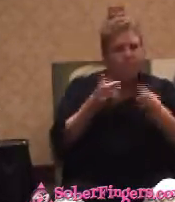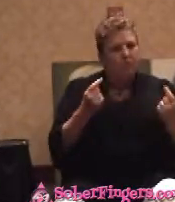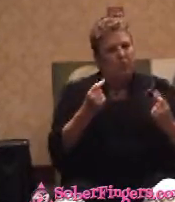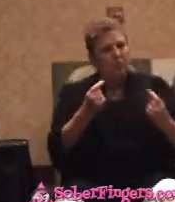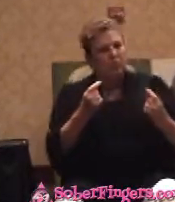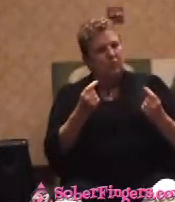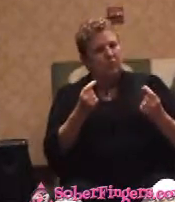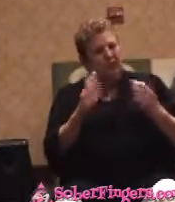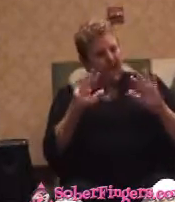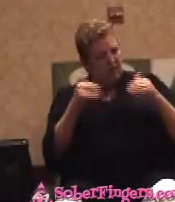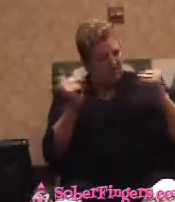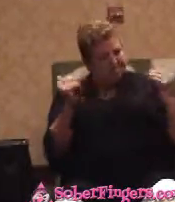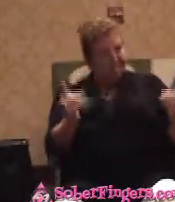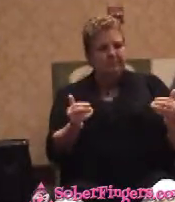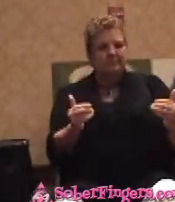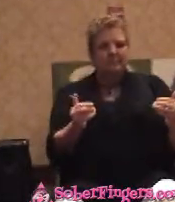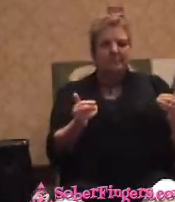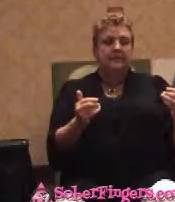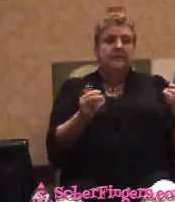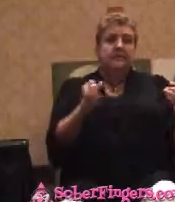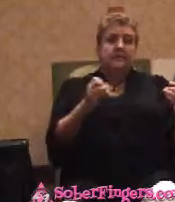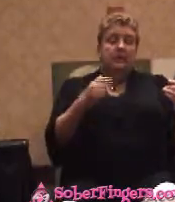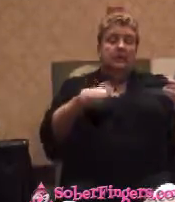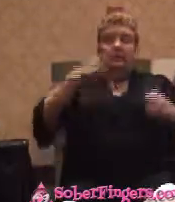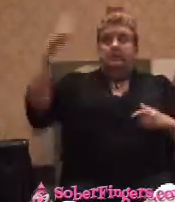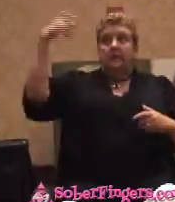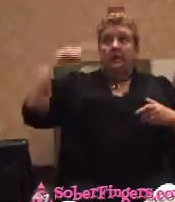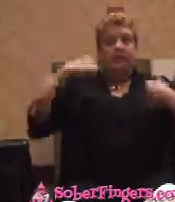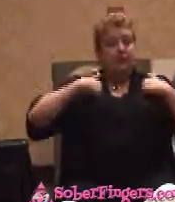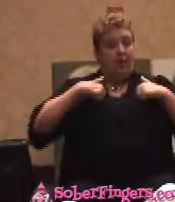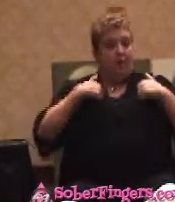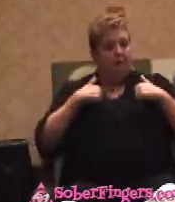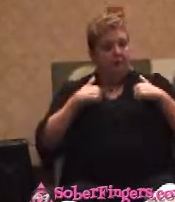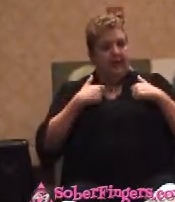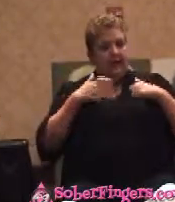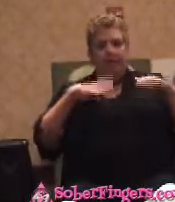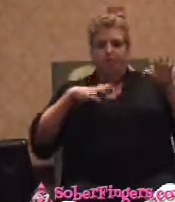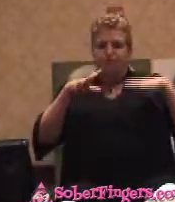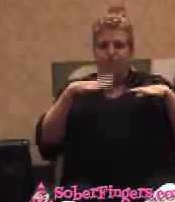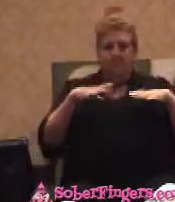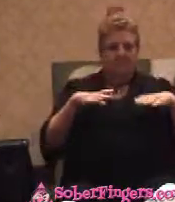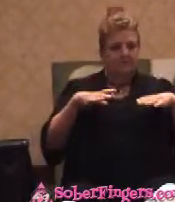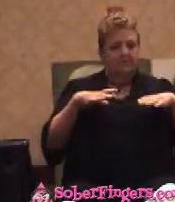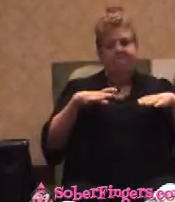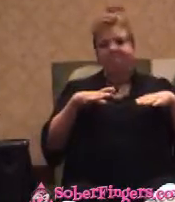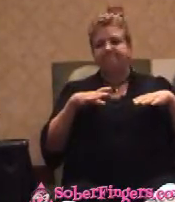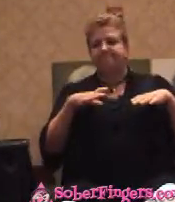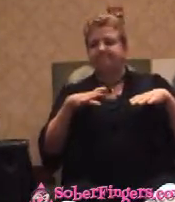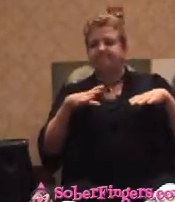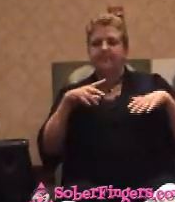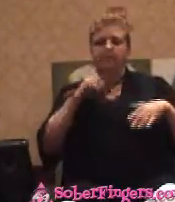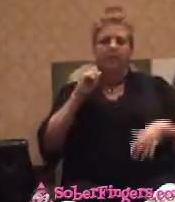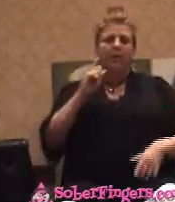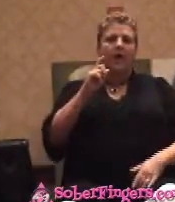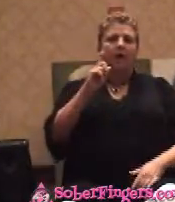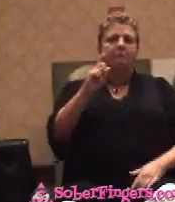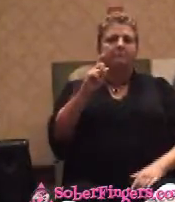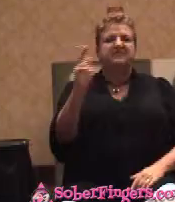took a shower, got dressed, walked out from the kitchen where Bailey was